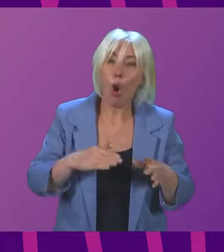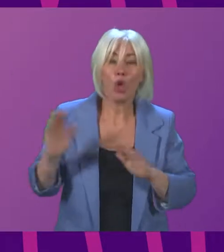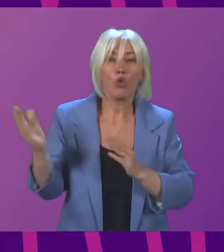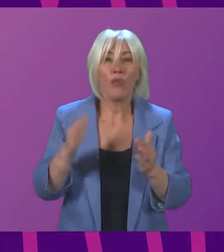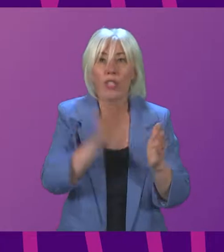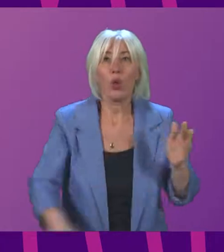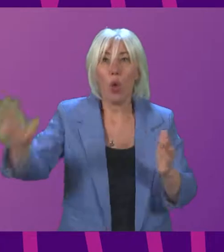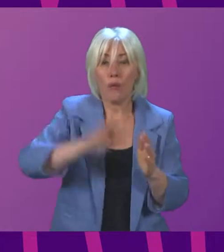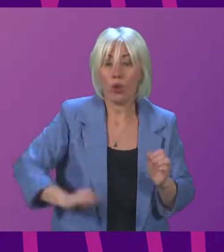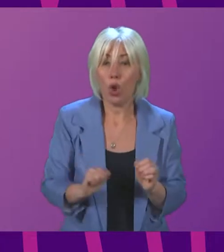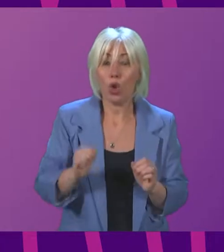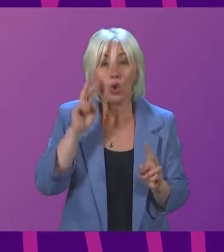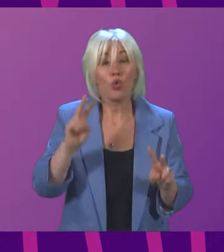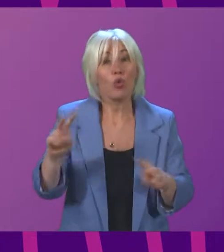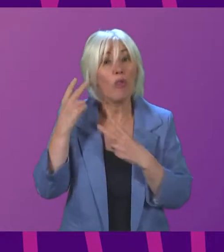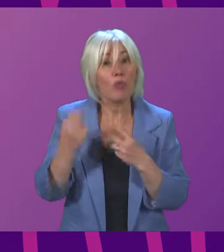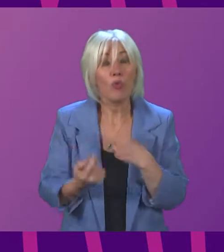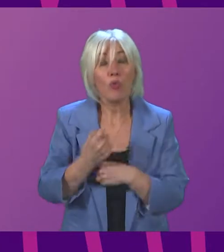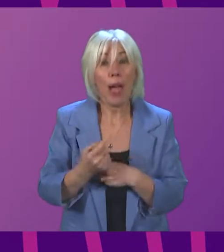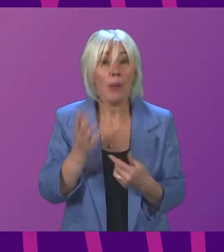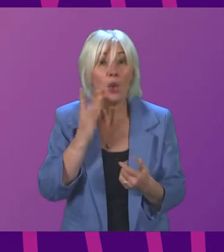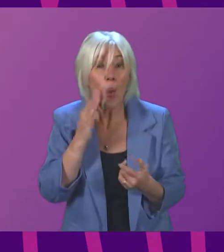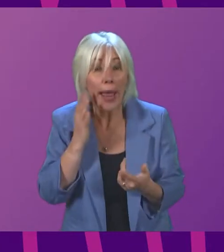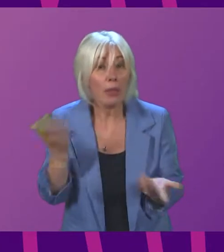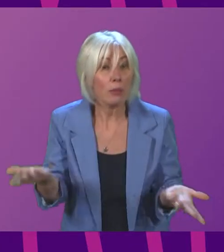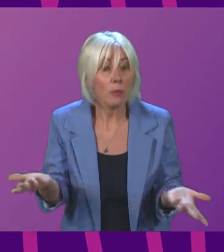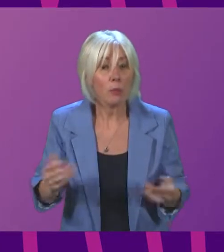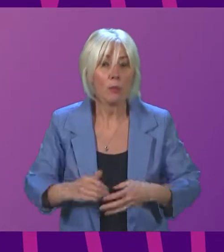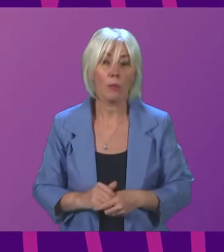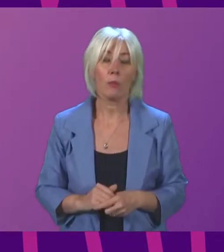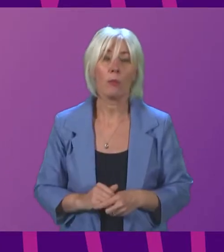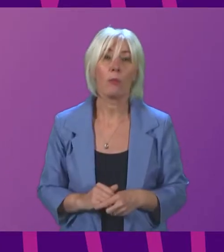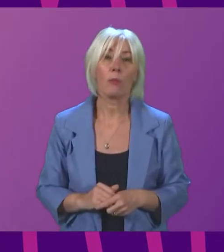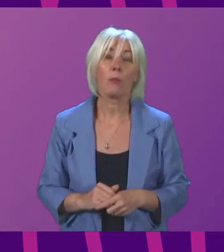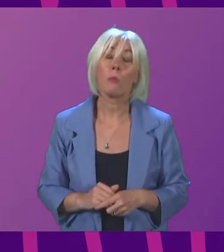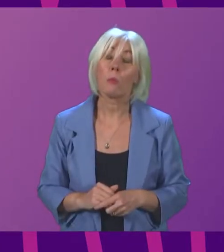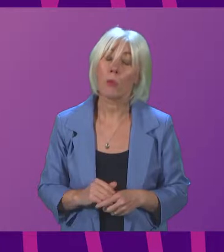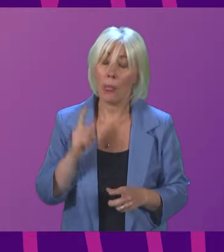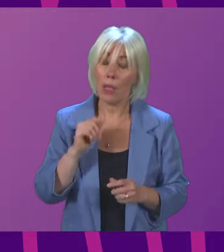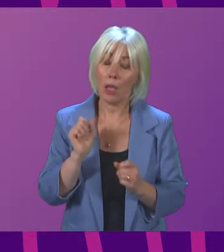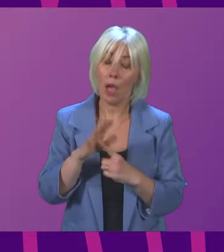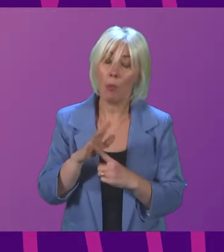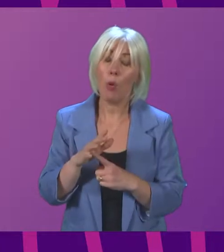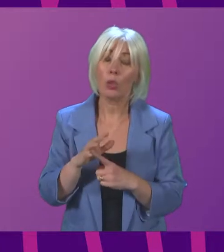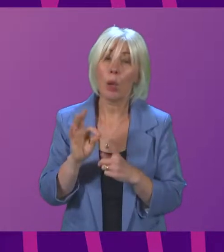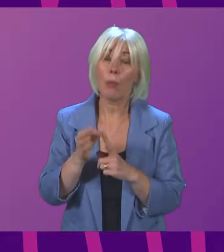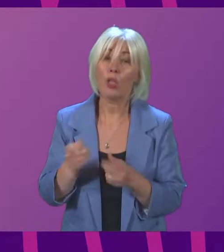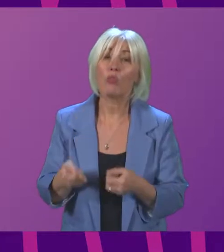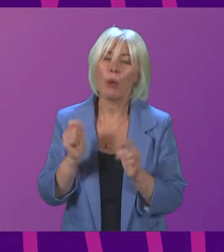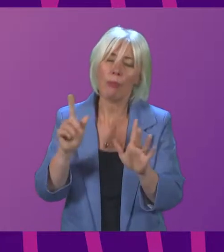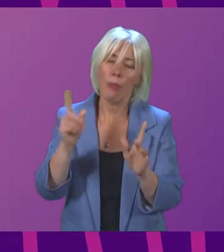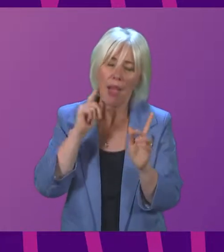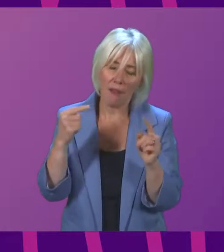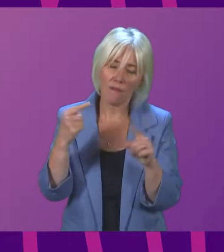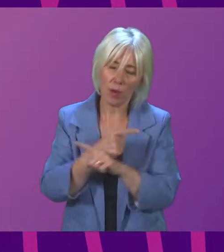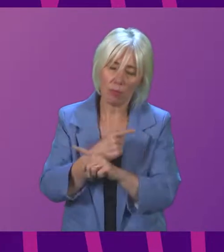take place? when? Thank you, Cabinet Secretary. Cabinet Secretary. Well, think Sue Weber raises a number of important points. I should have said, and I omitted to say